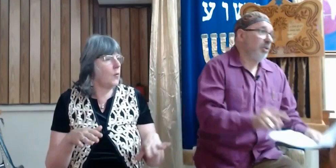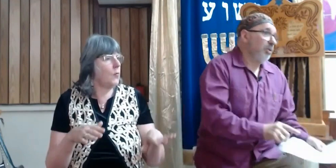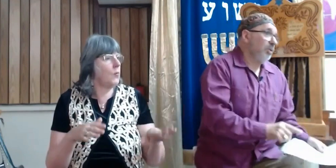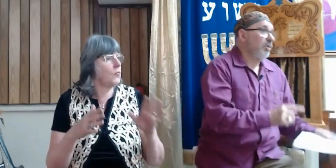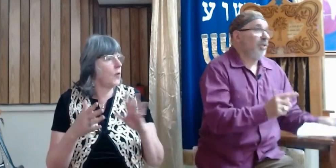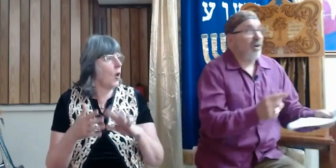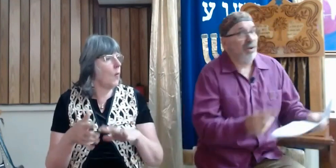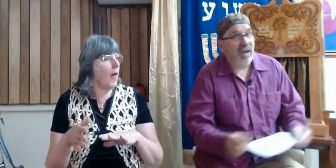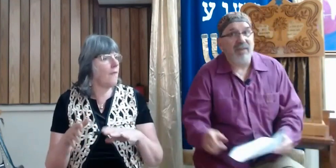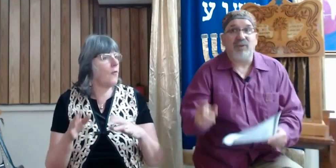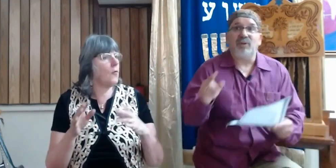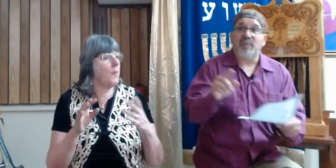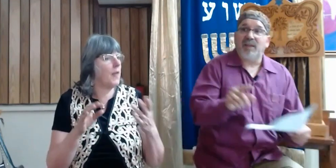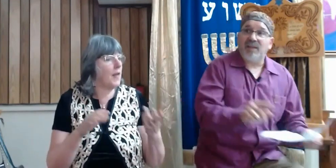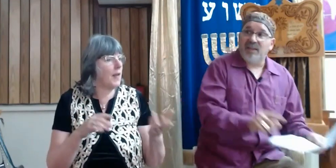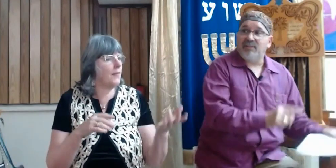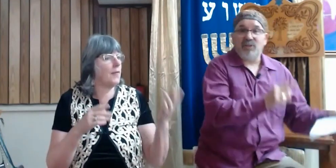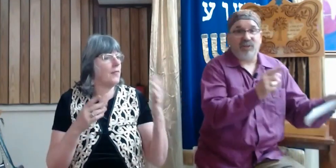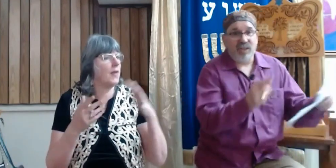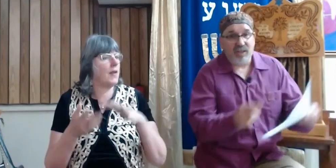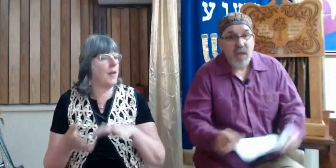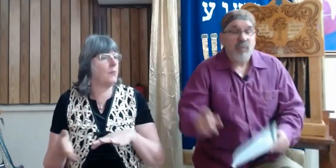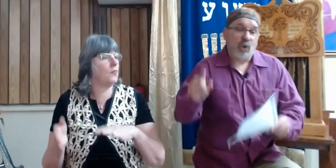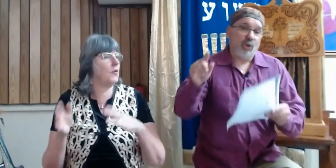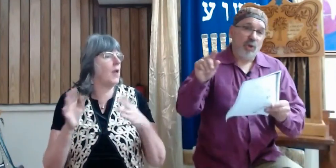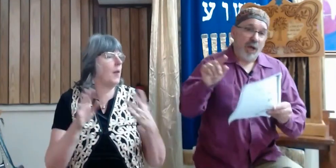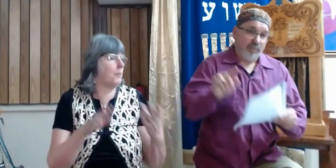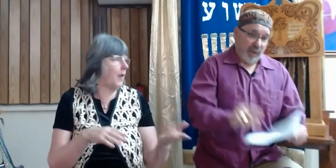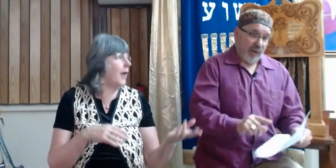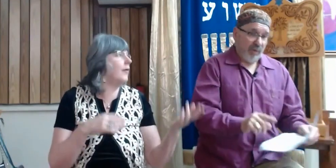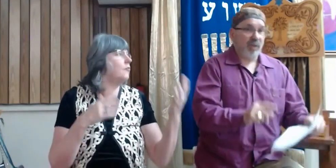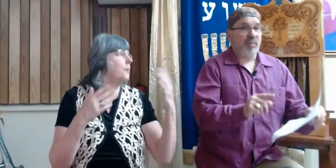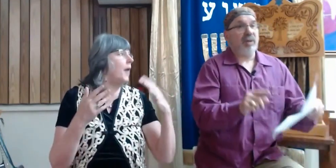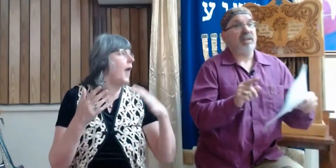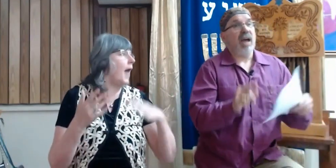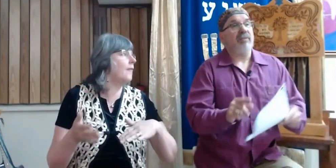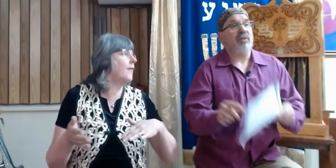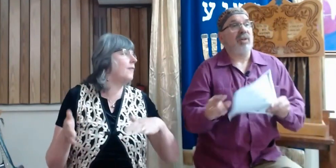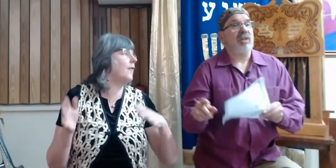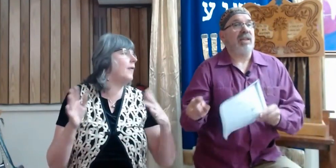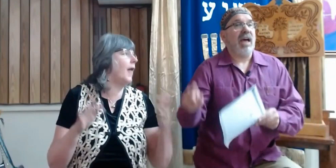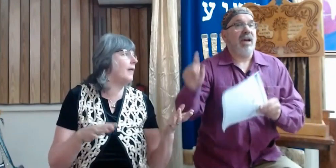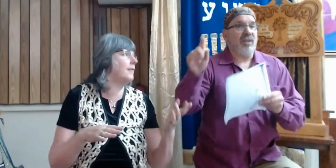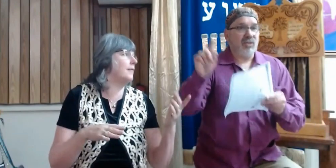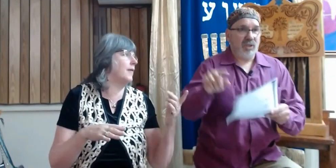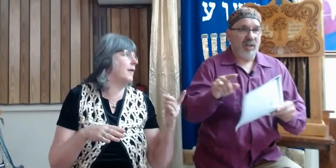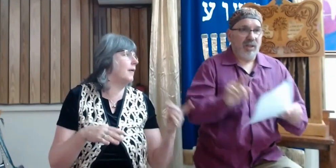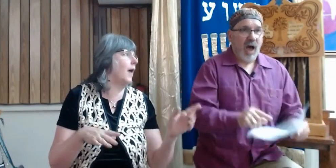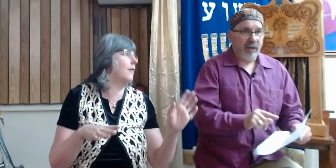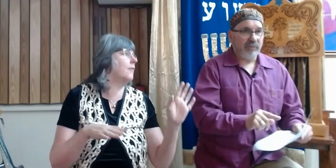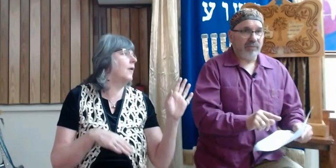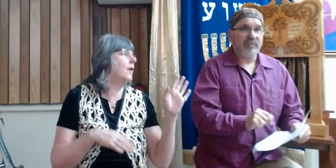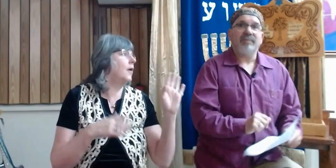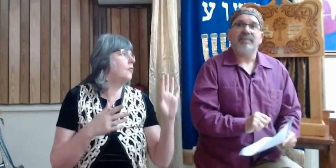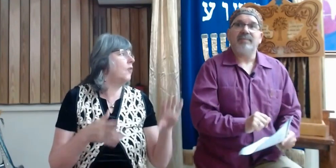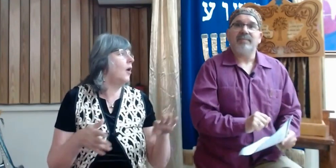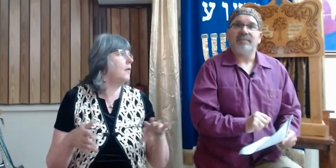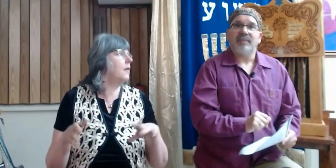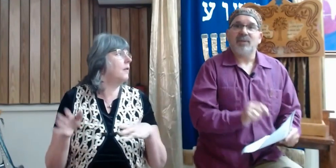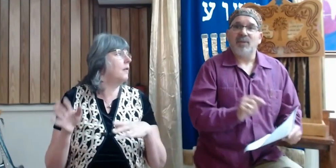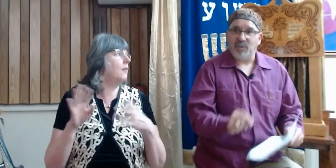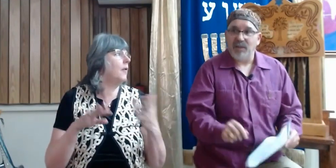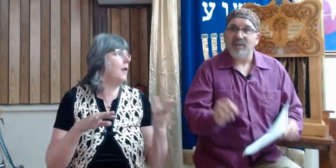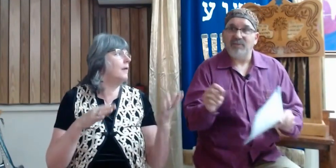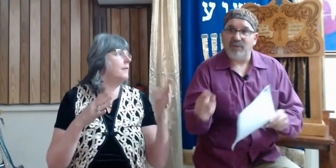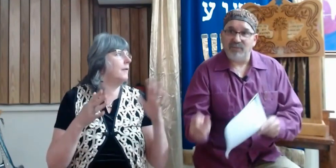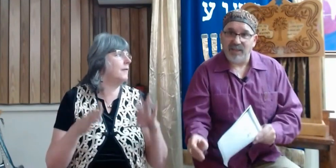that whosoever believeth in him should not perish, but have everlasting life. John